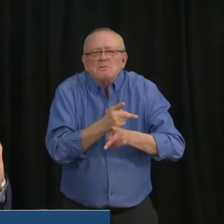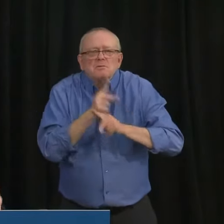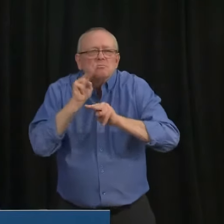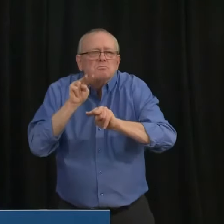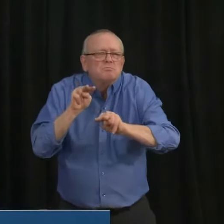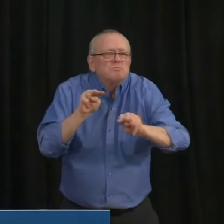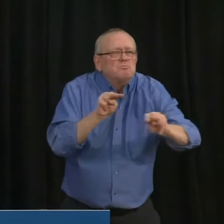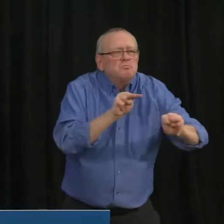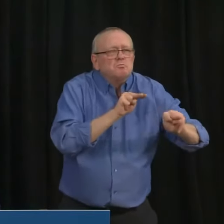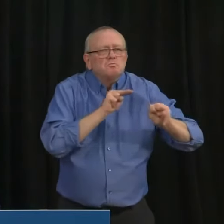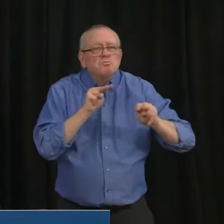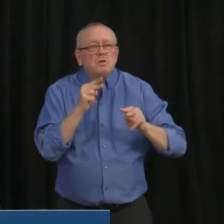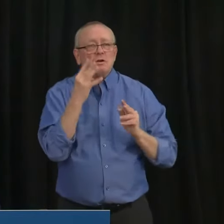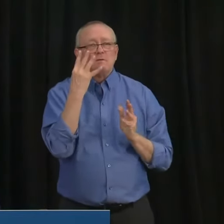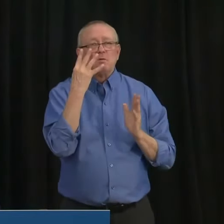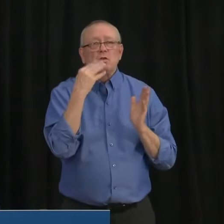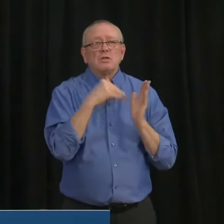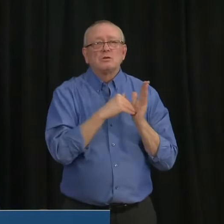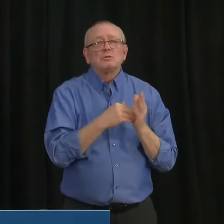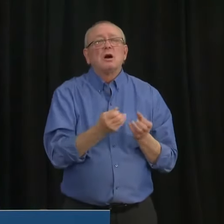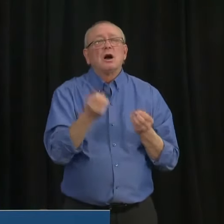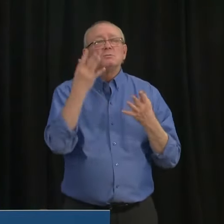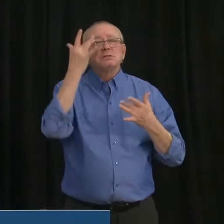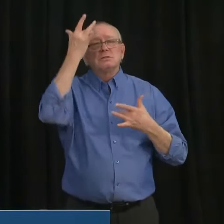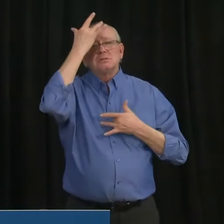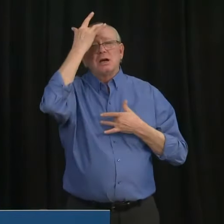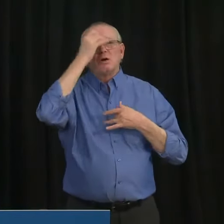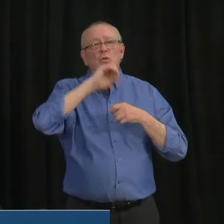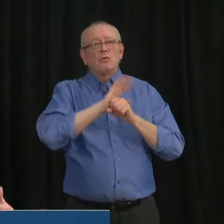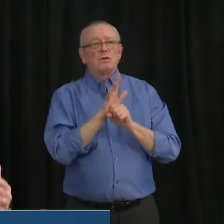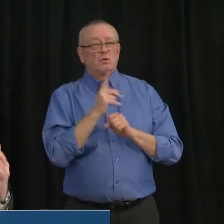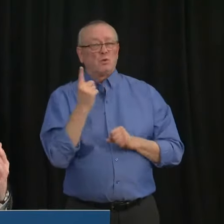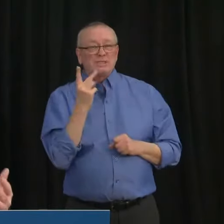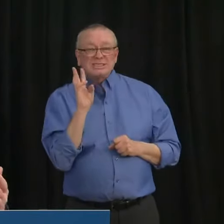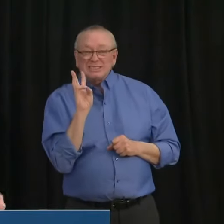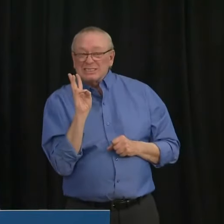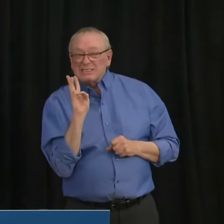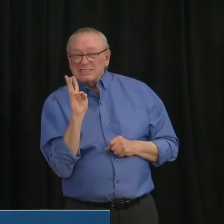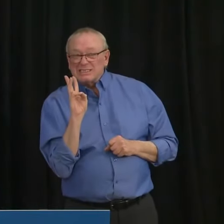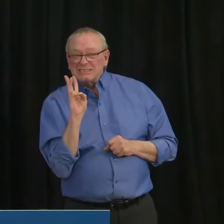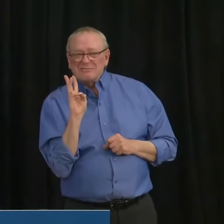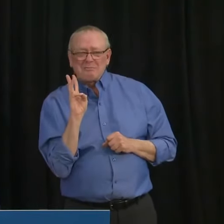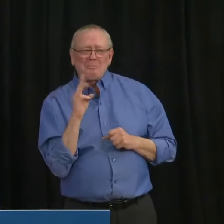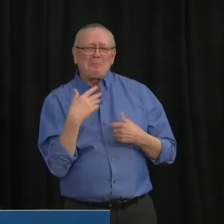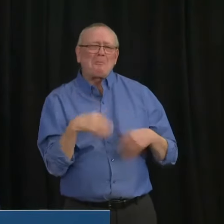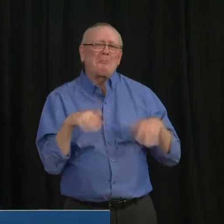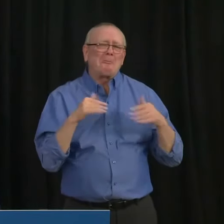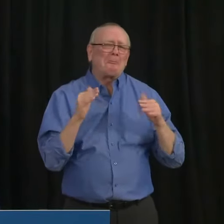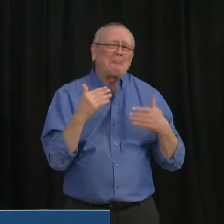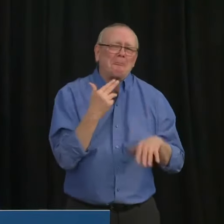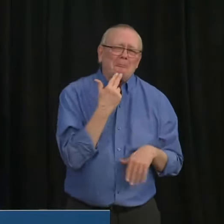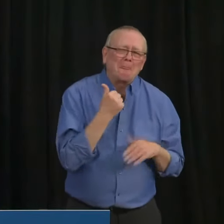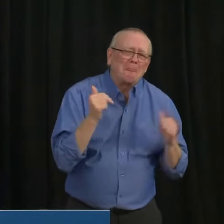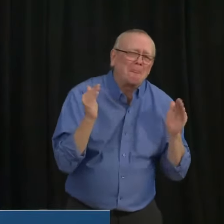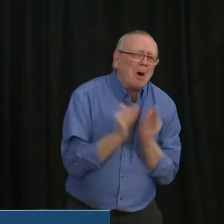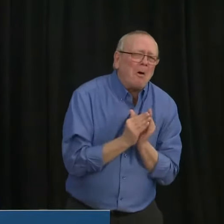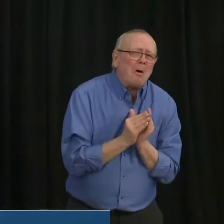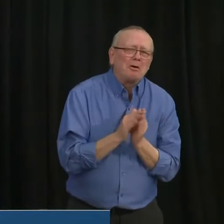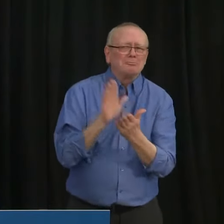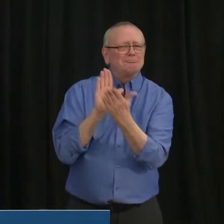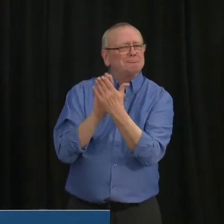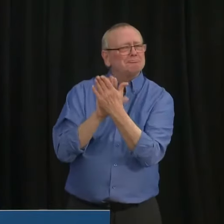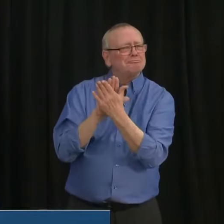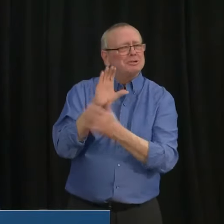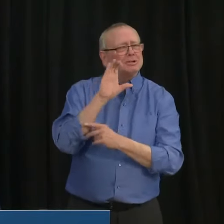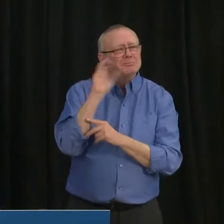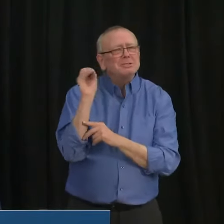six of their, uh, 4,000 employees test, uh, positive. That is great credit to that company and, and reflective of, of so